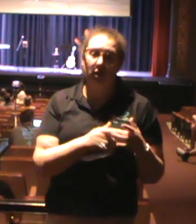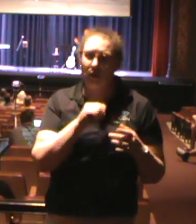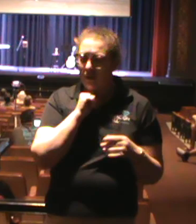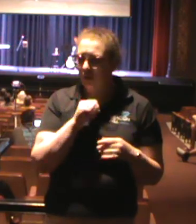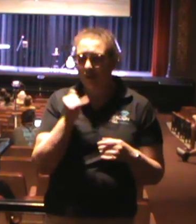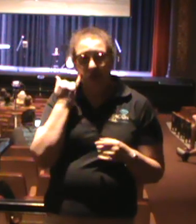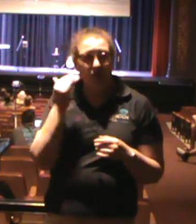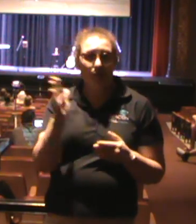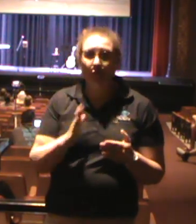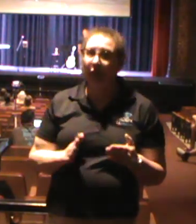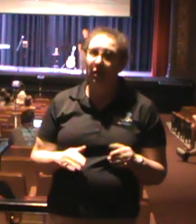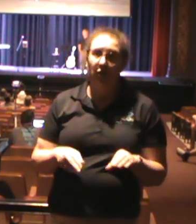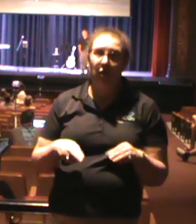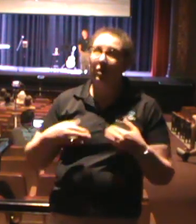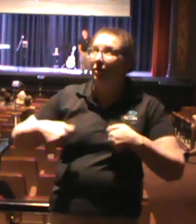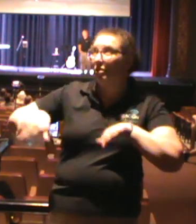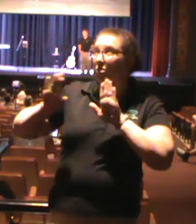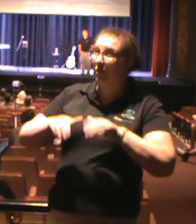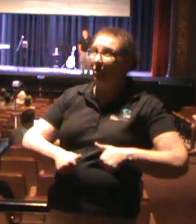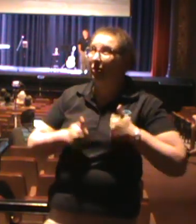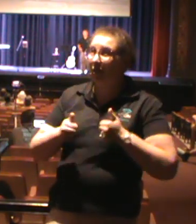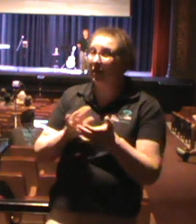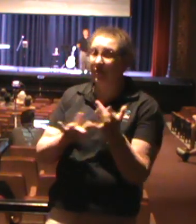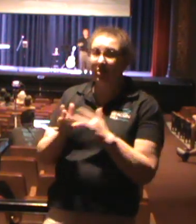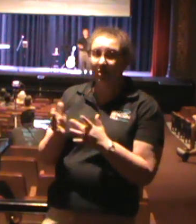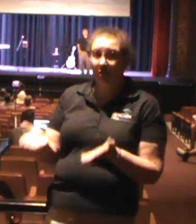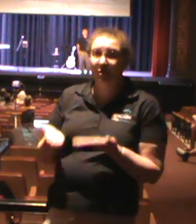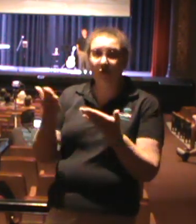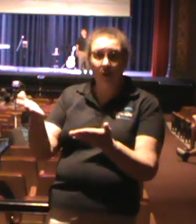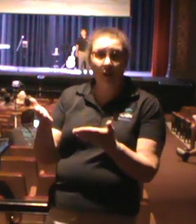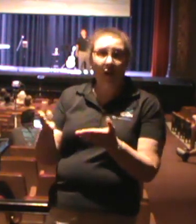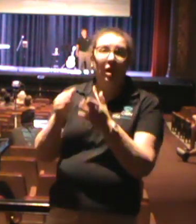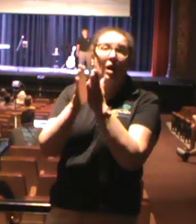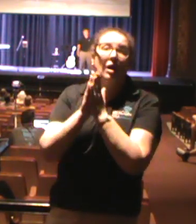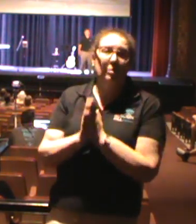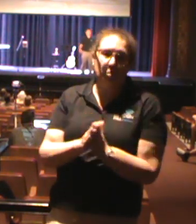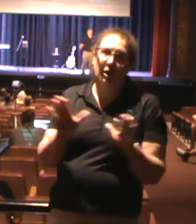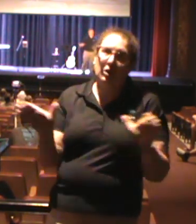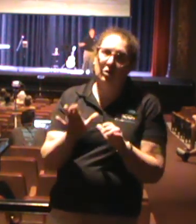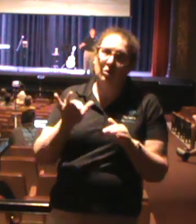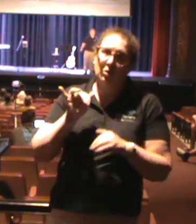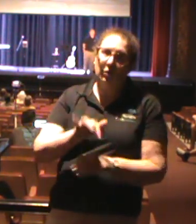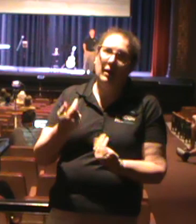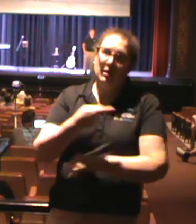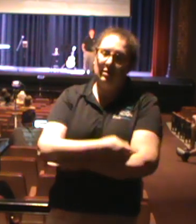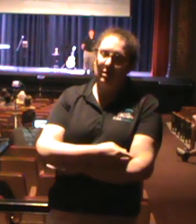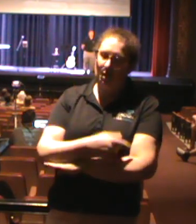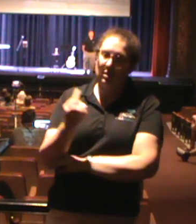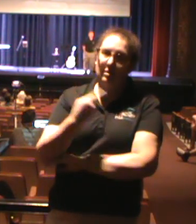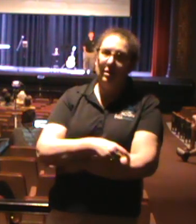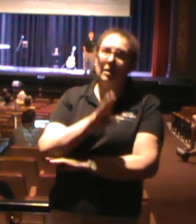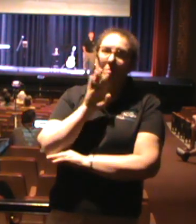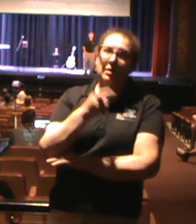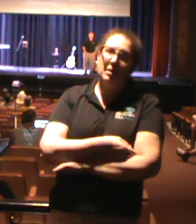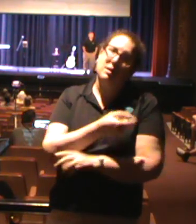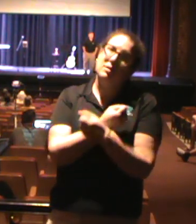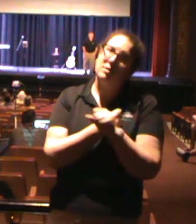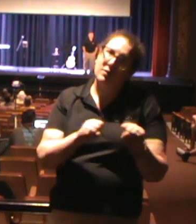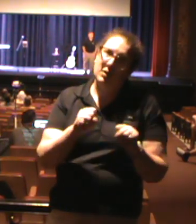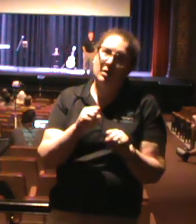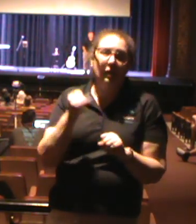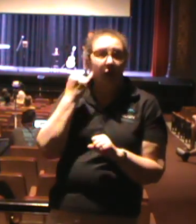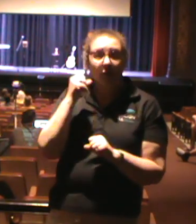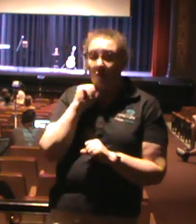your life to Jesus, then I pray that you would do that now. And today will be the day of salvation for them. If don't know how, that's what we're here for here.